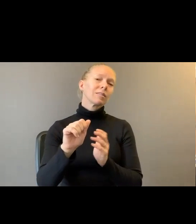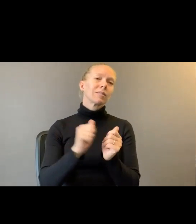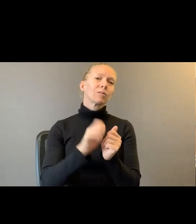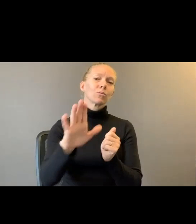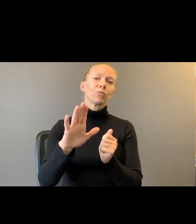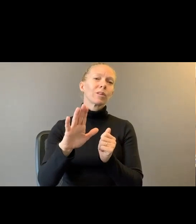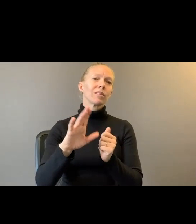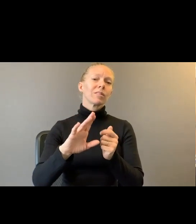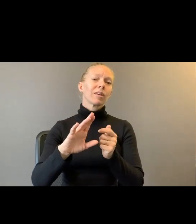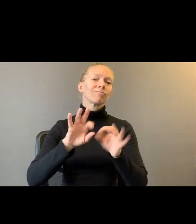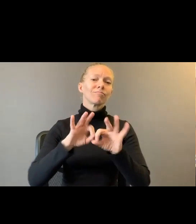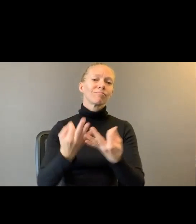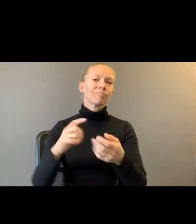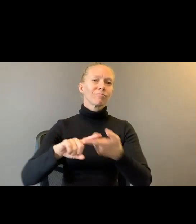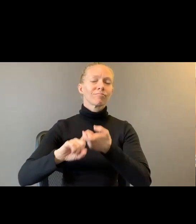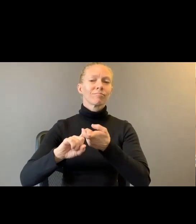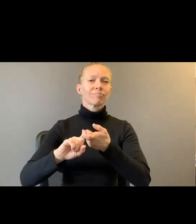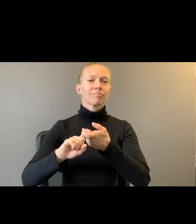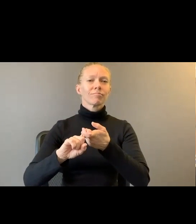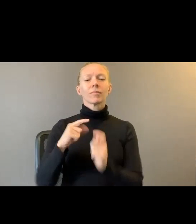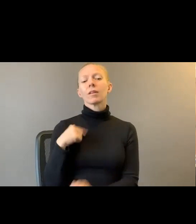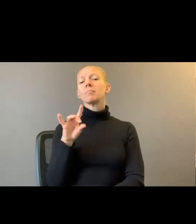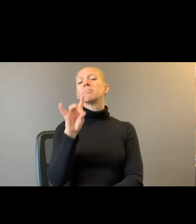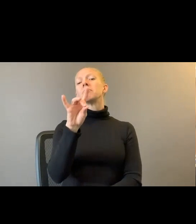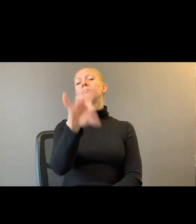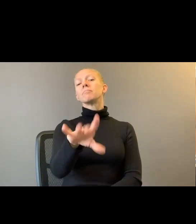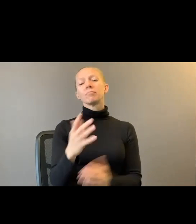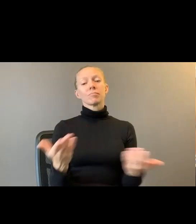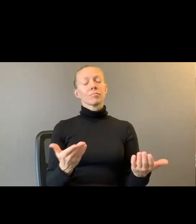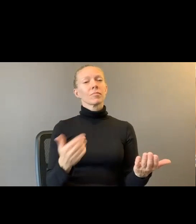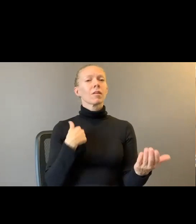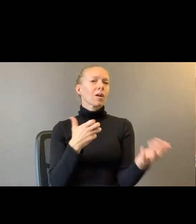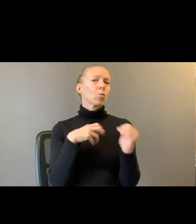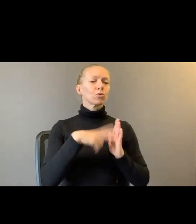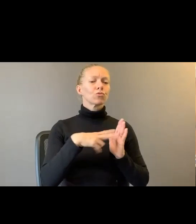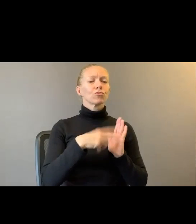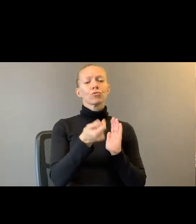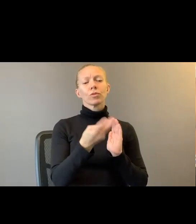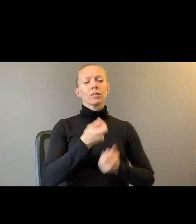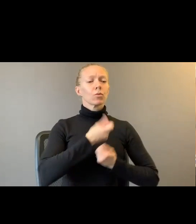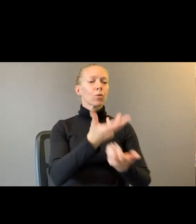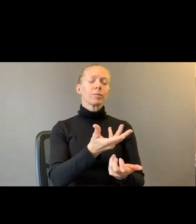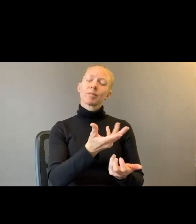And I. Throw that here because I just. I want to read you a couple of poems that aren't mine.